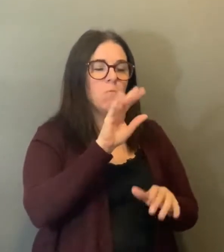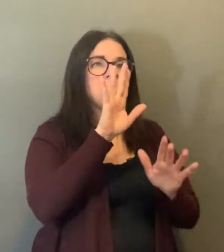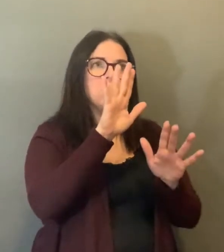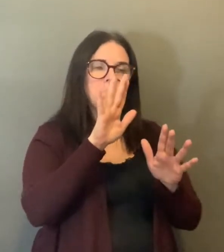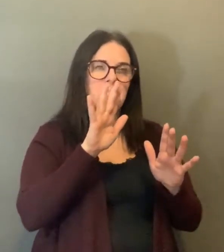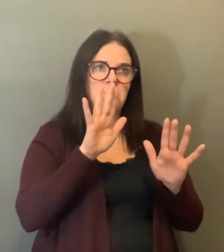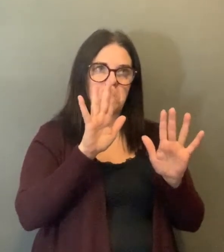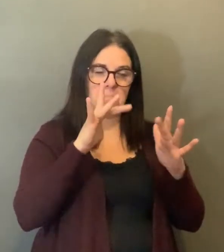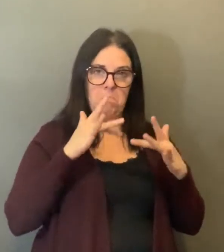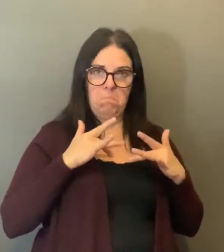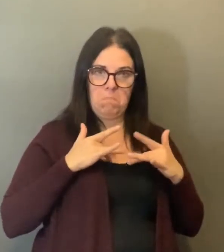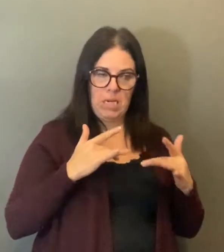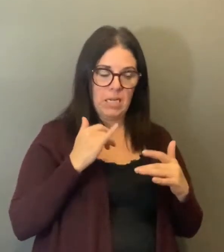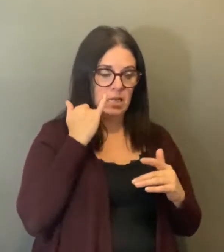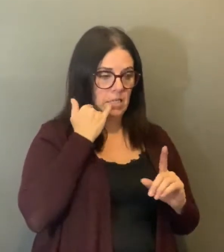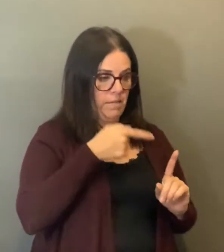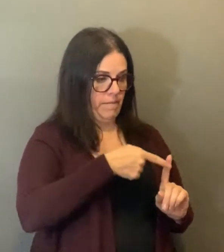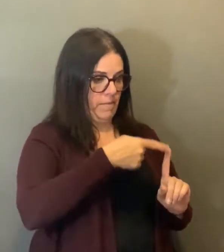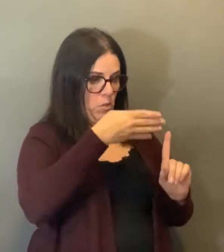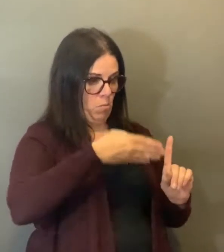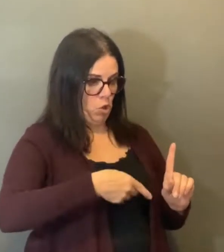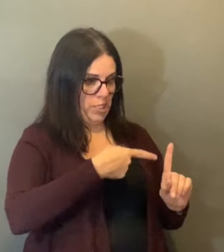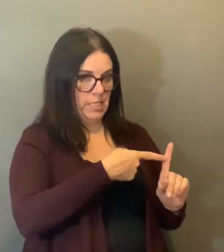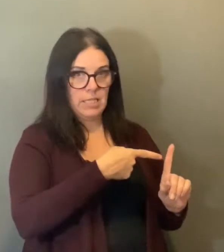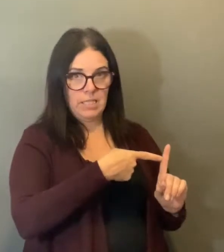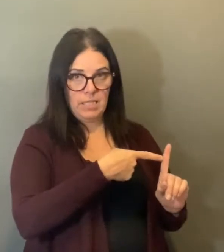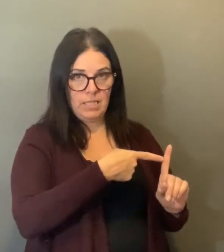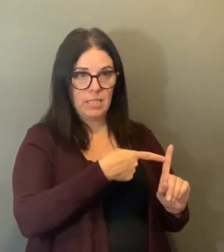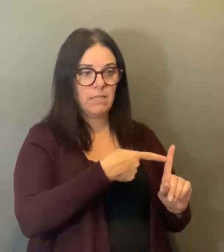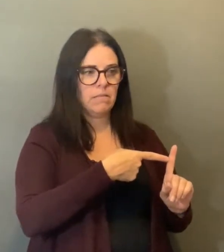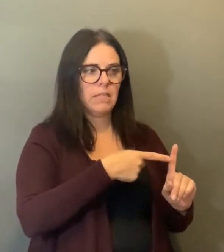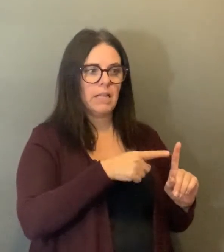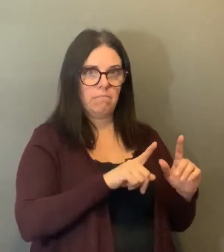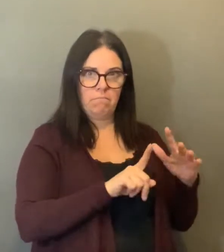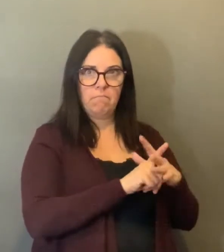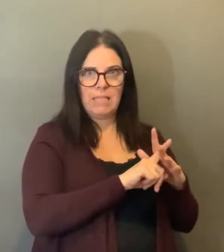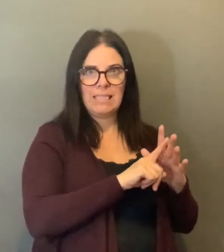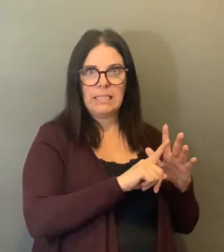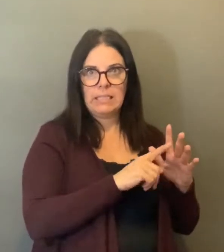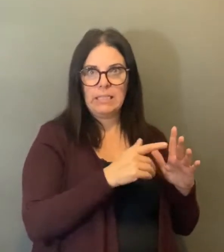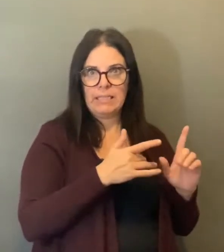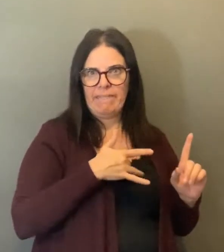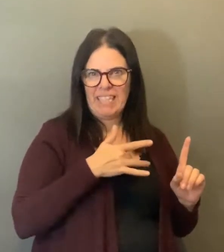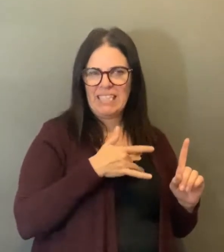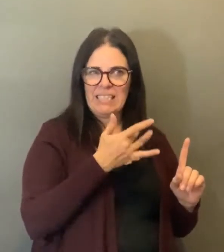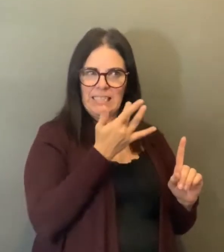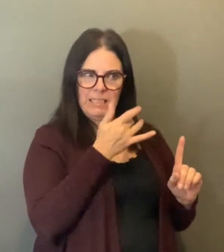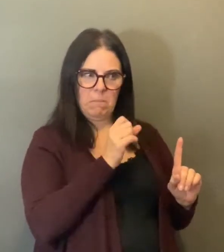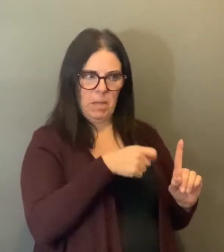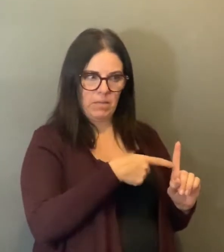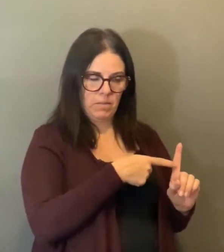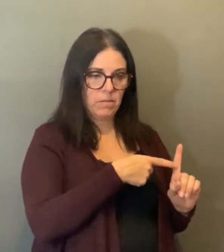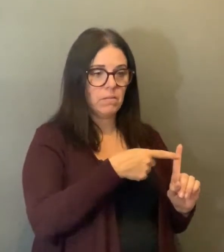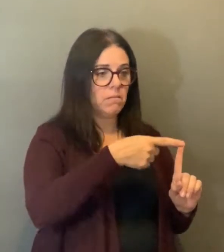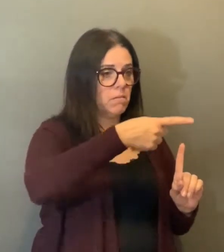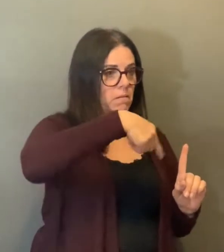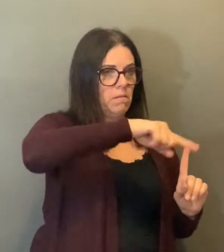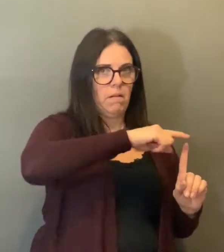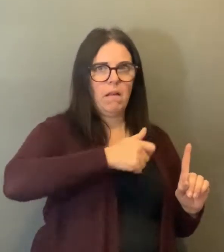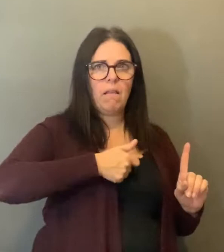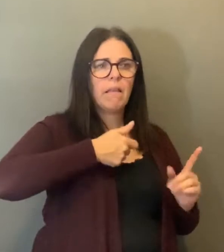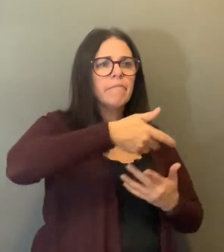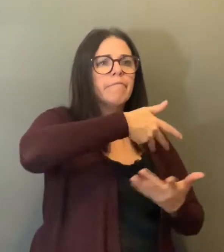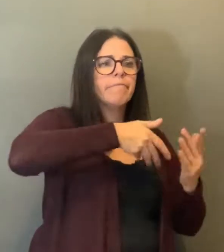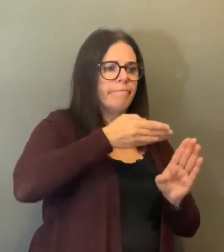is why it's not a straight answer all the time. So, generally speaking, if anyone who is in the home when the person was